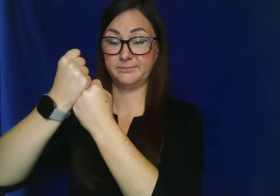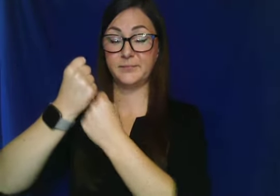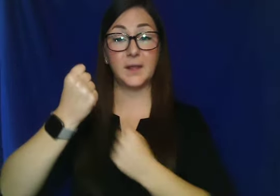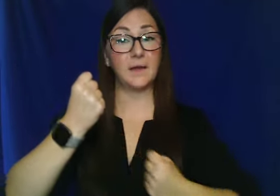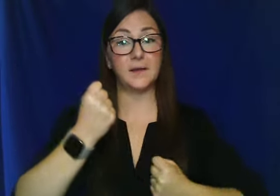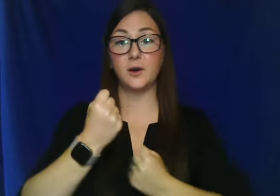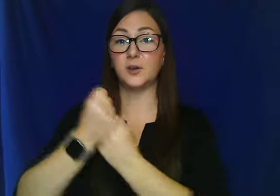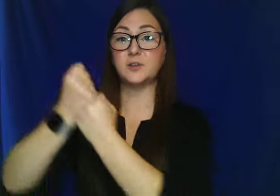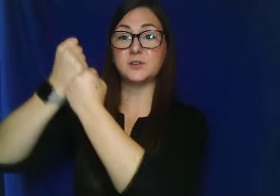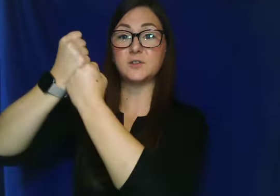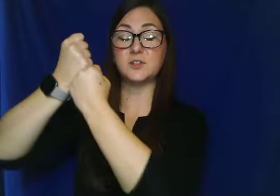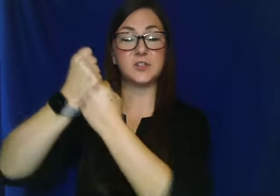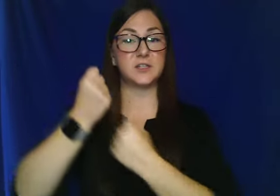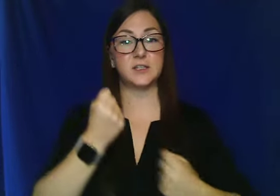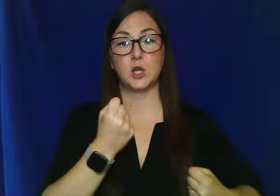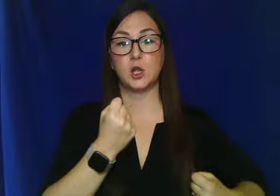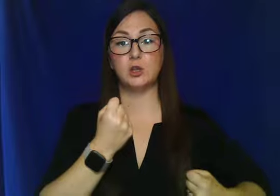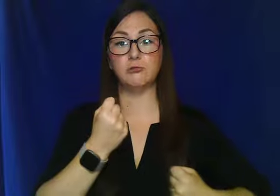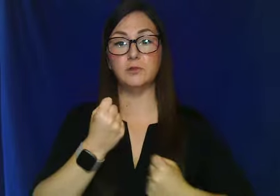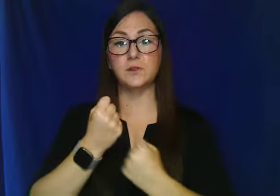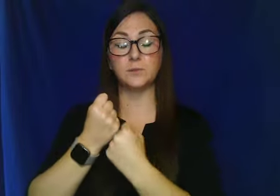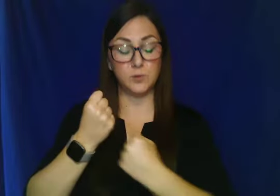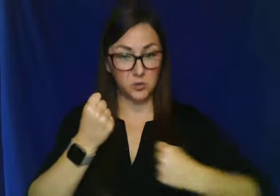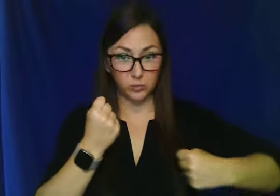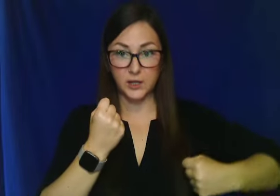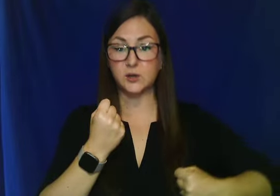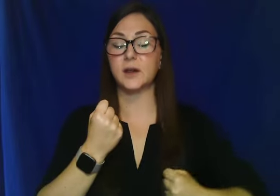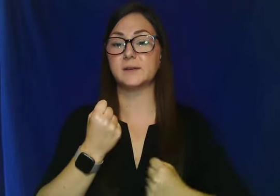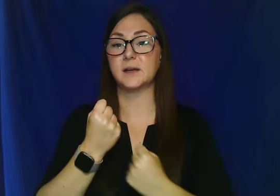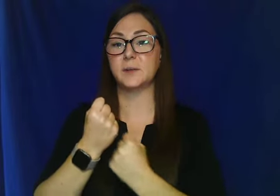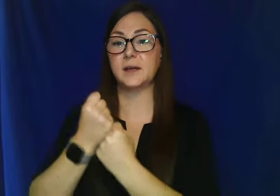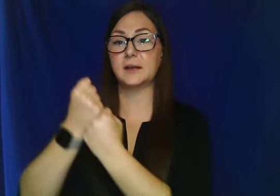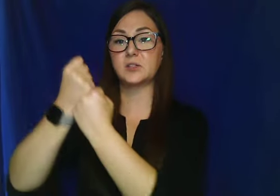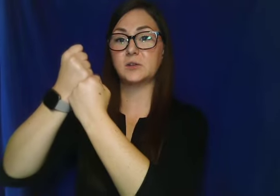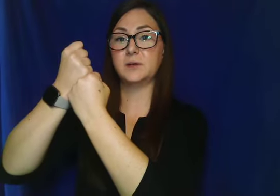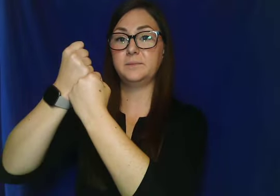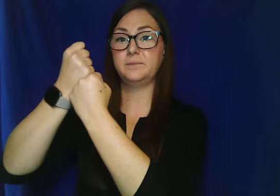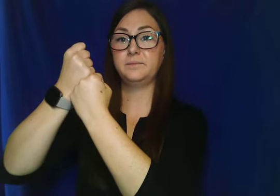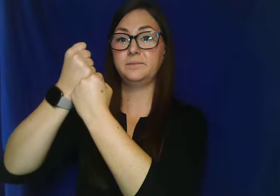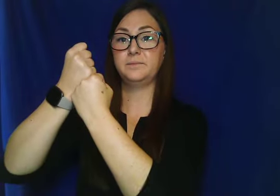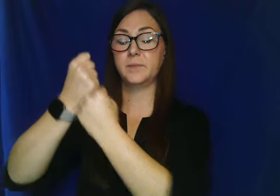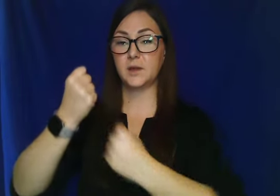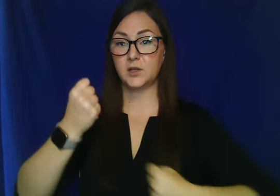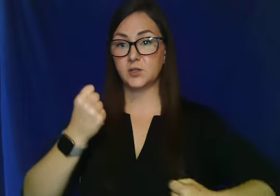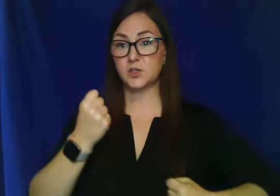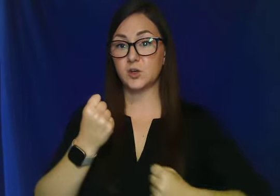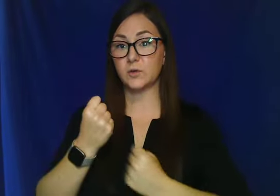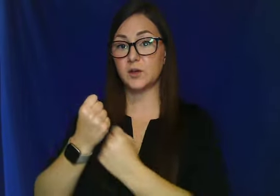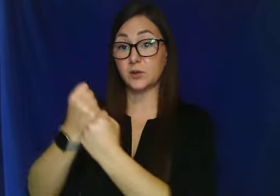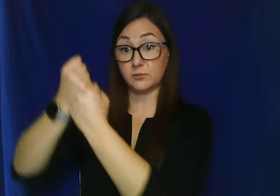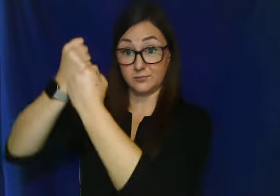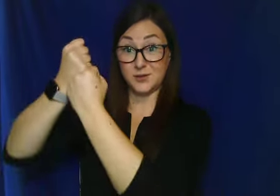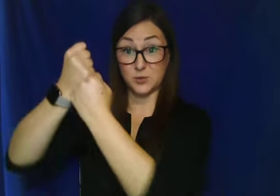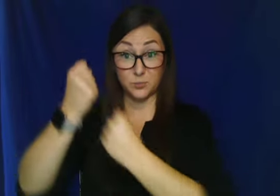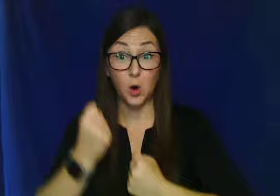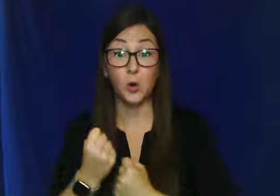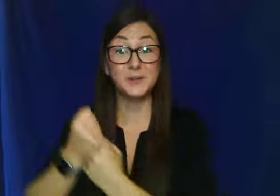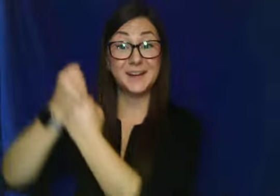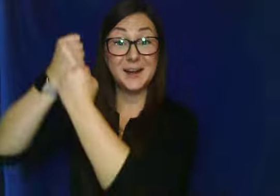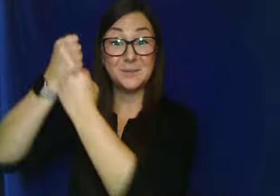And then all you do is you just, you bring your non-dominant hand to it to show that you're holding it up.